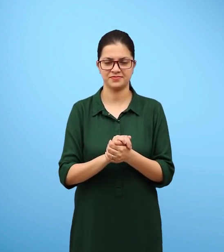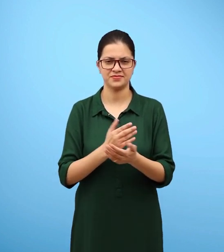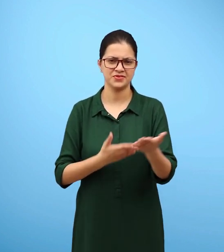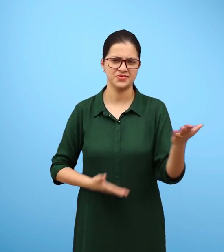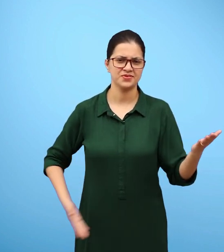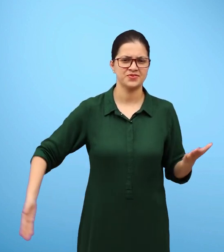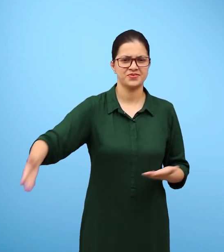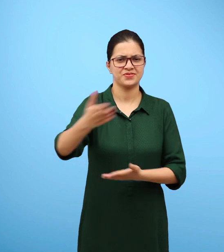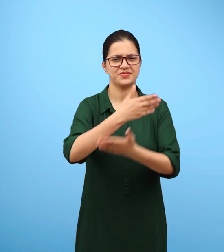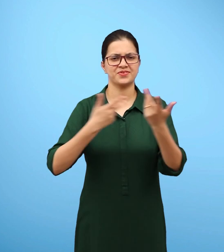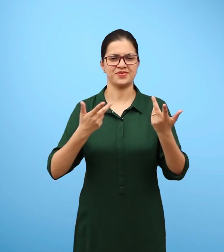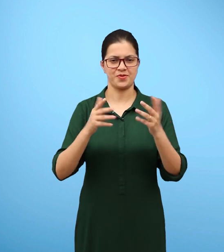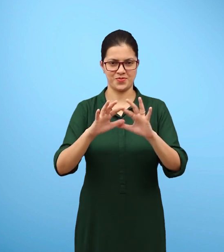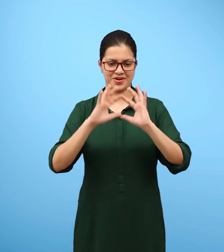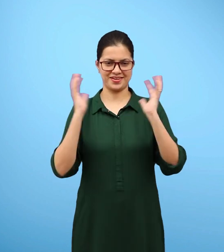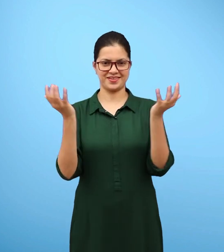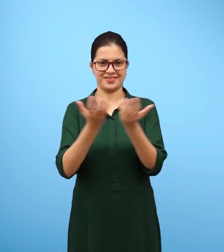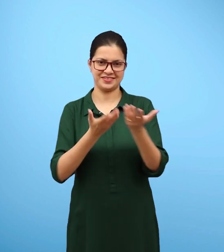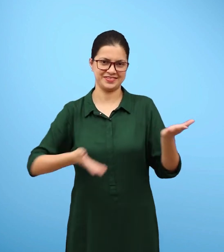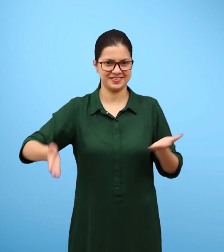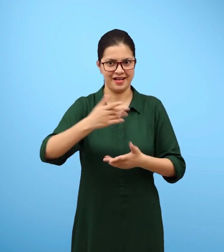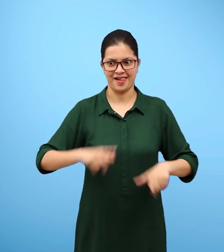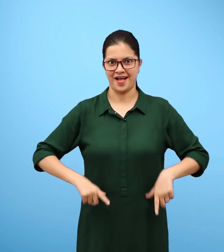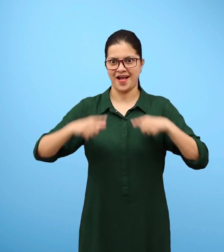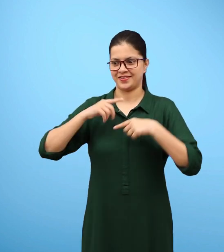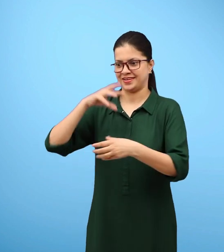This shows the interdependence of plants and animals.